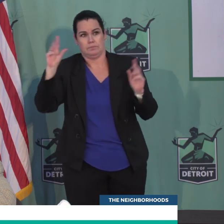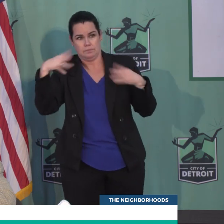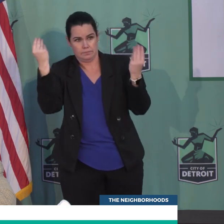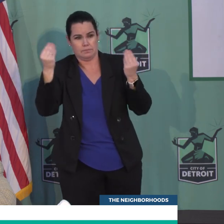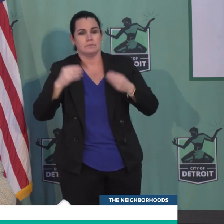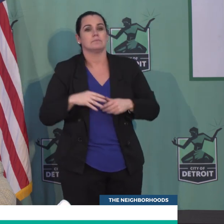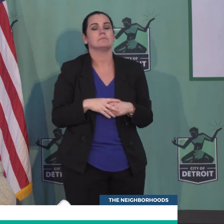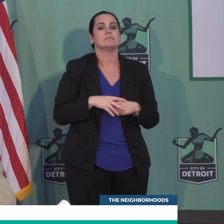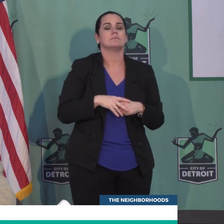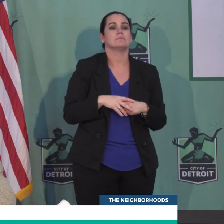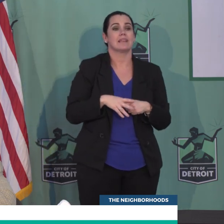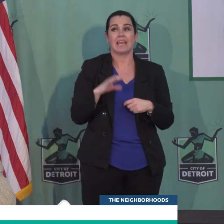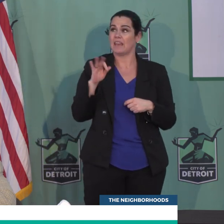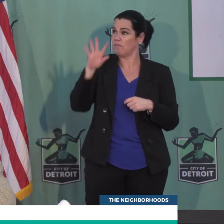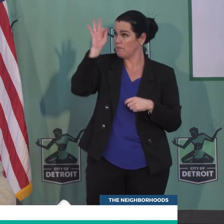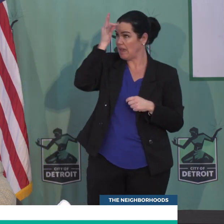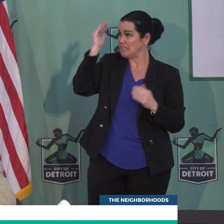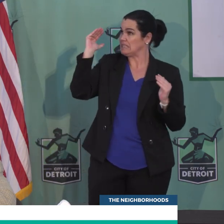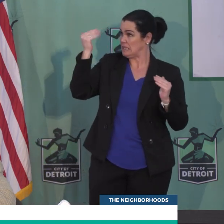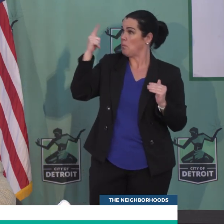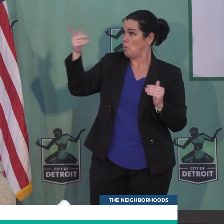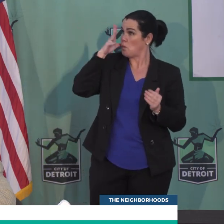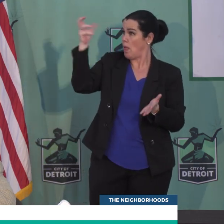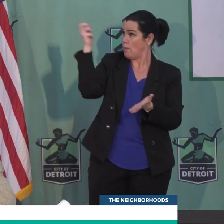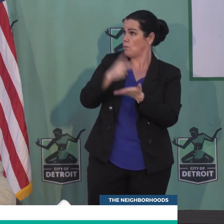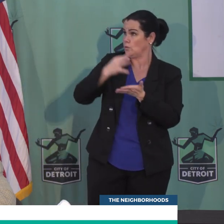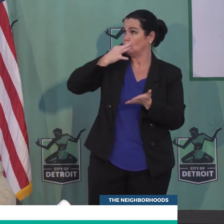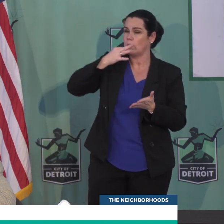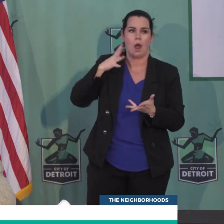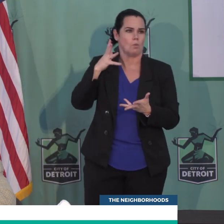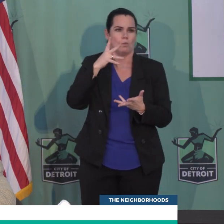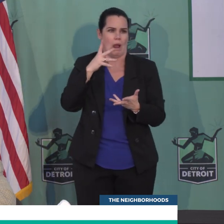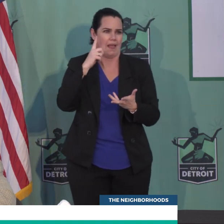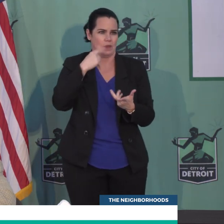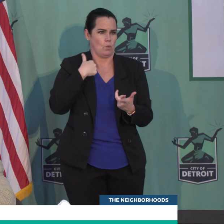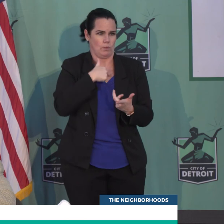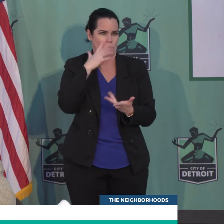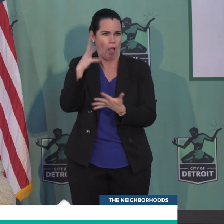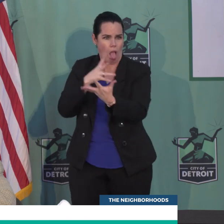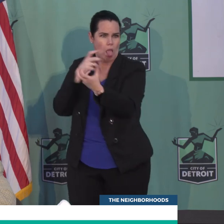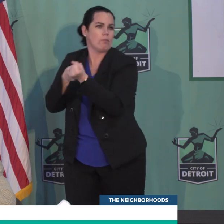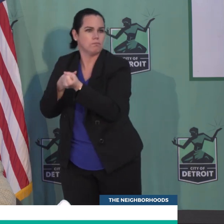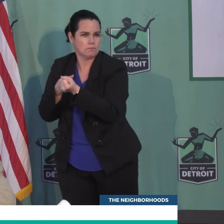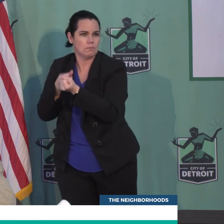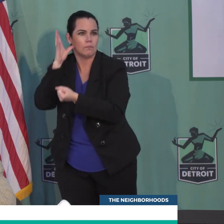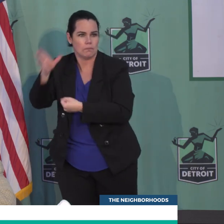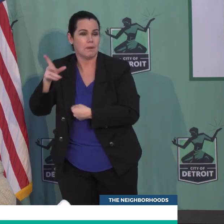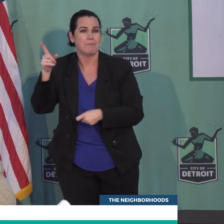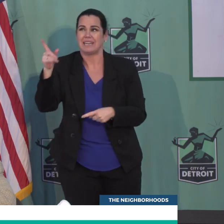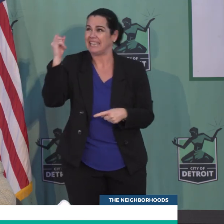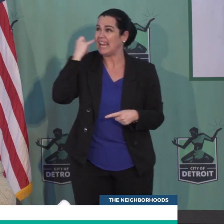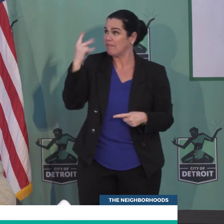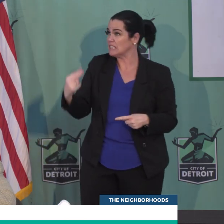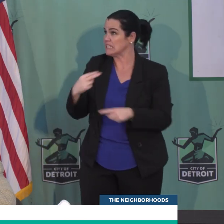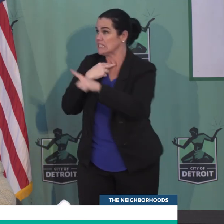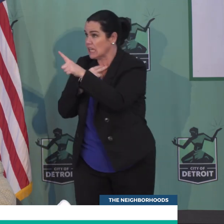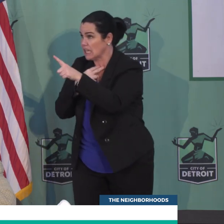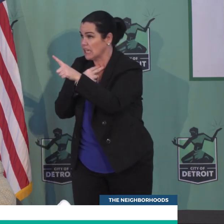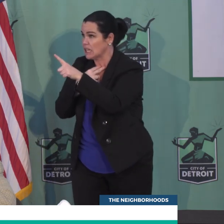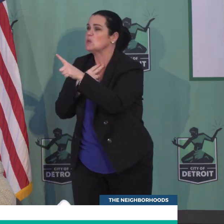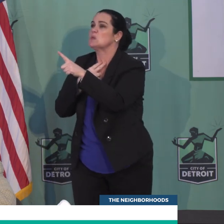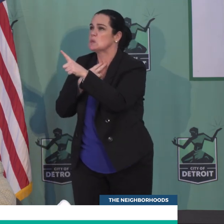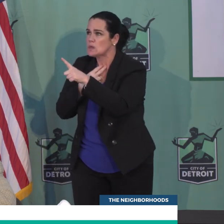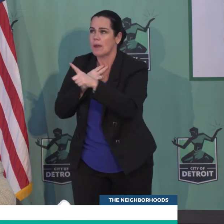I think we will just get behind that and support it strongly. If it looks like it's going to get bogged down, we're going to have to look at